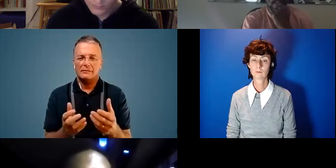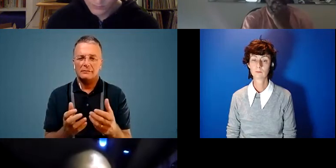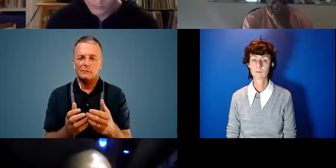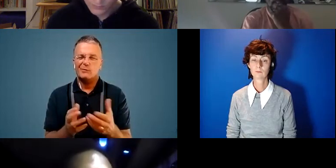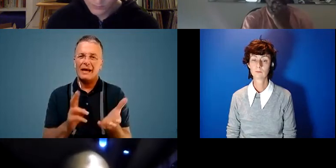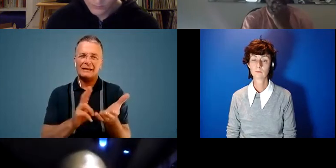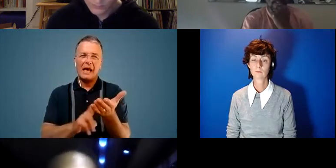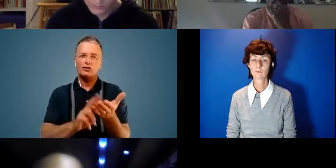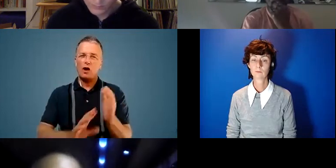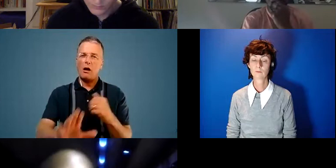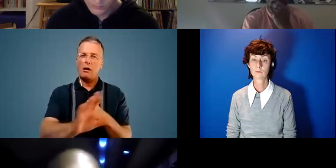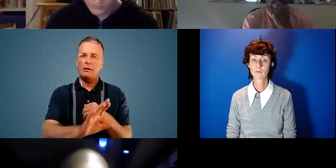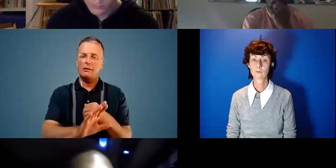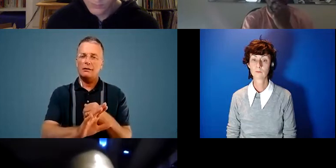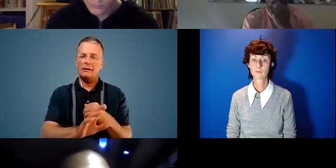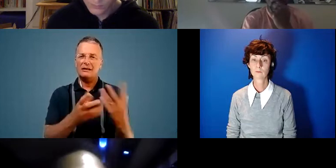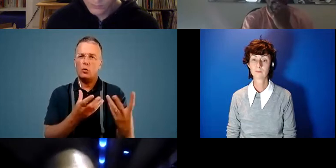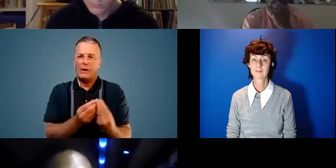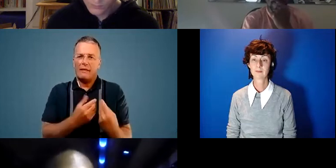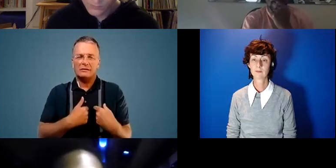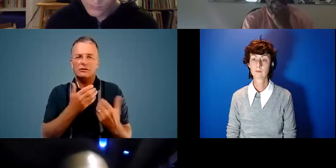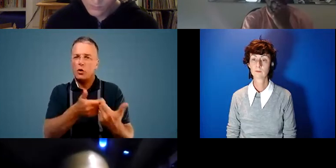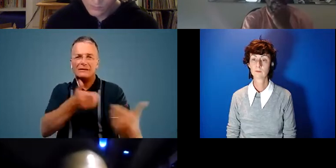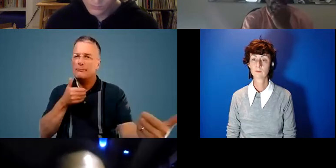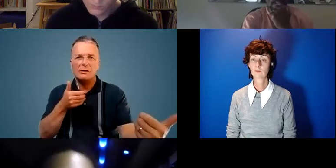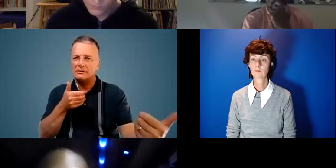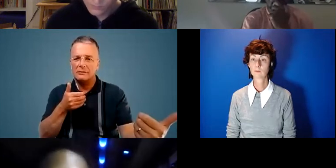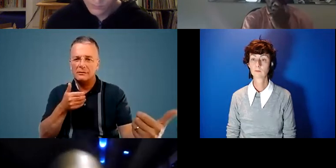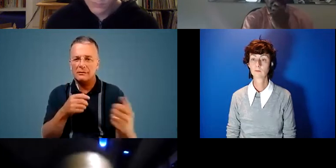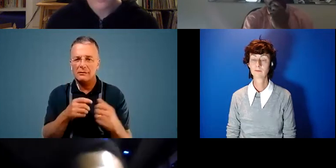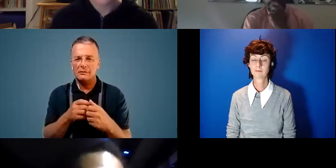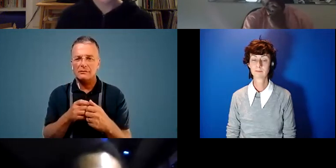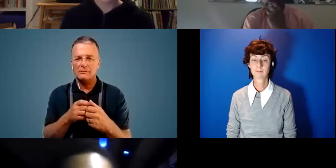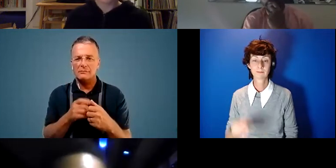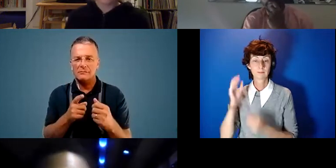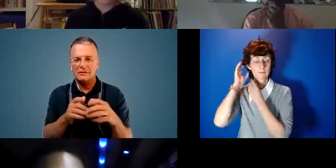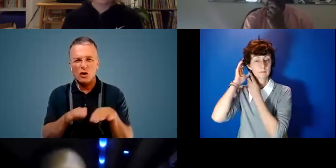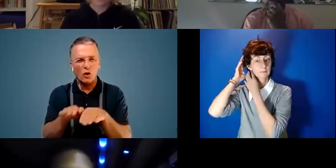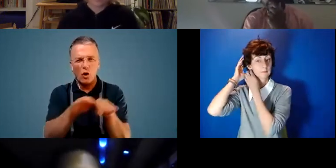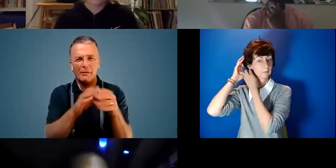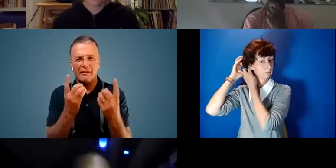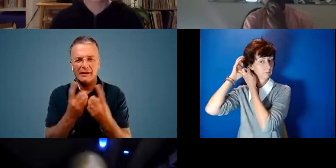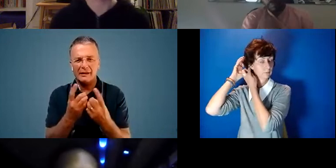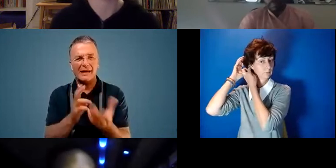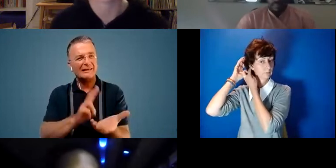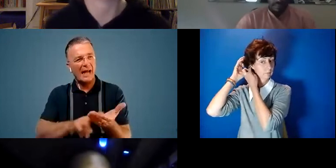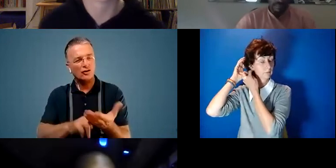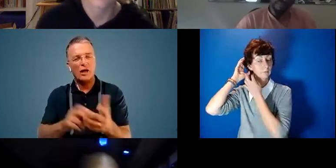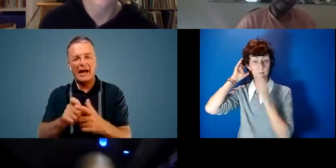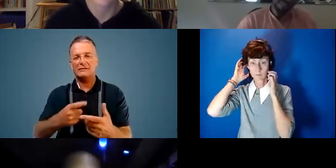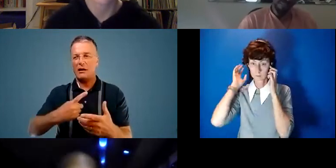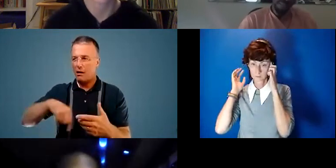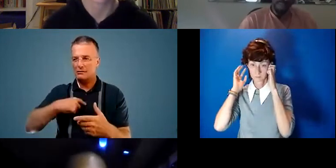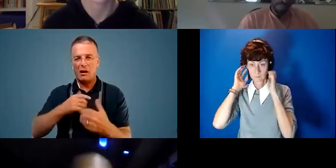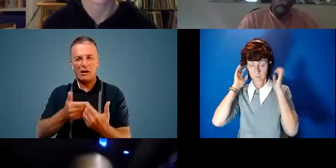nature is one with us. It's not separate. It's only this is a common thing that, you know, nature and us are separate.